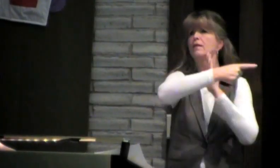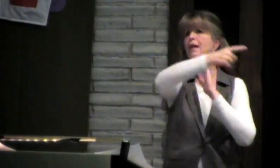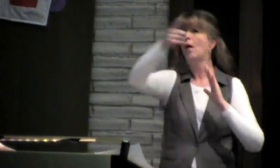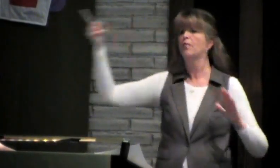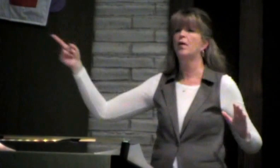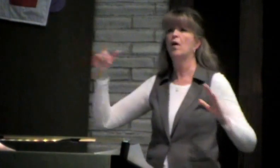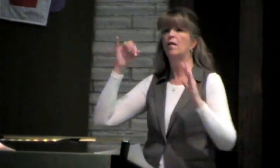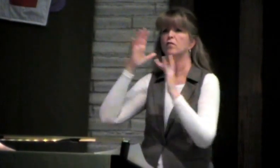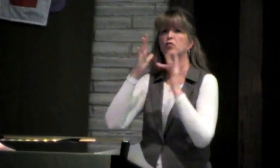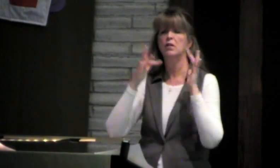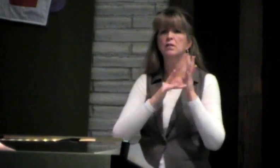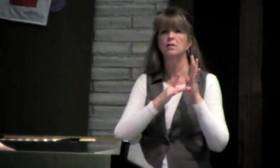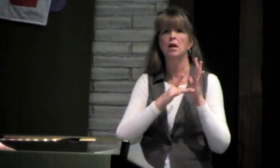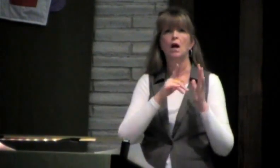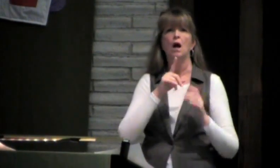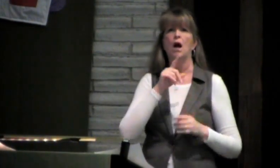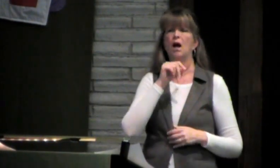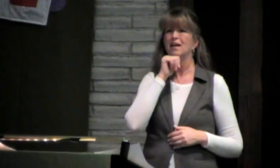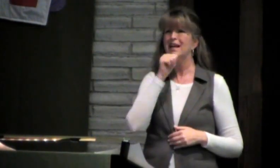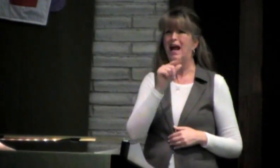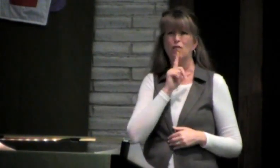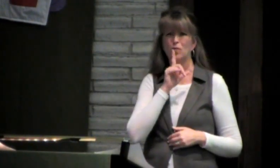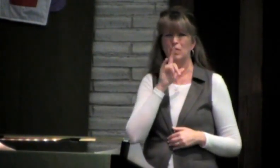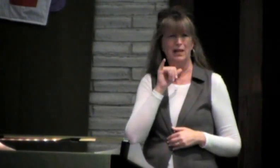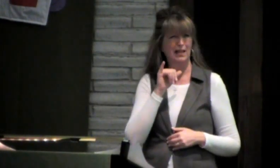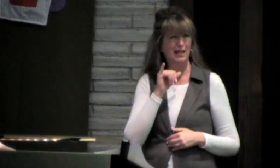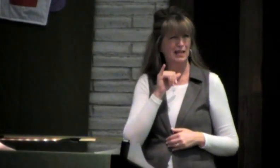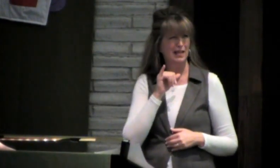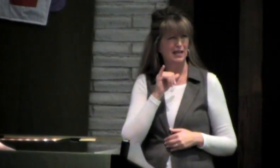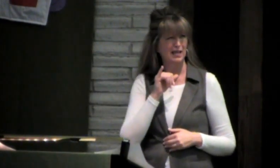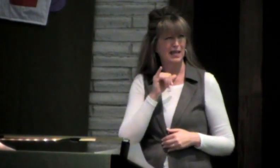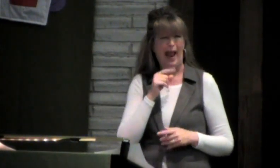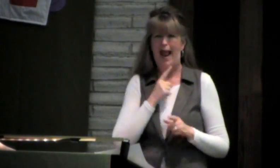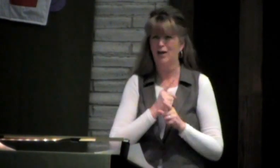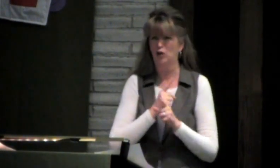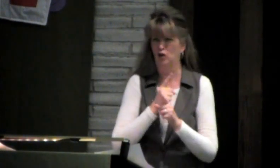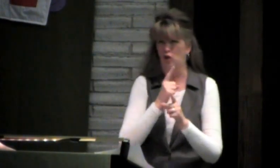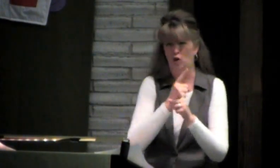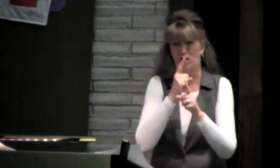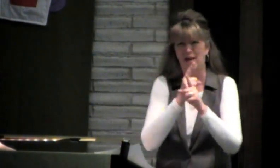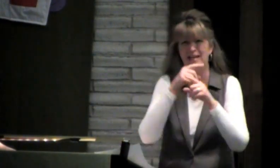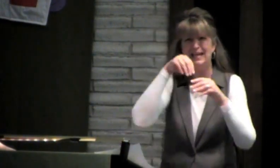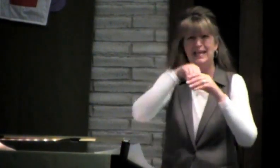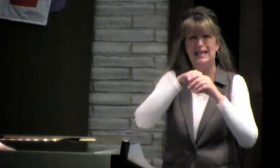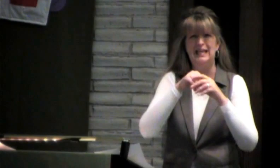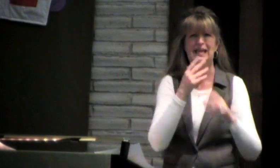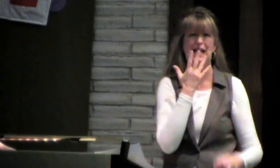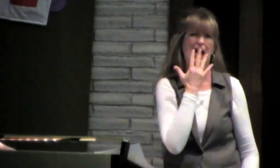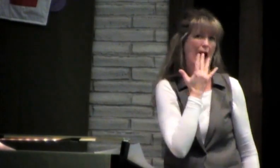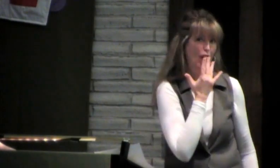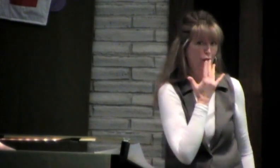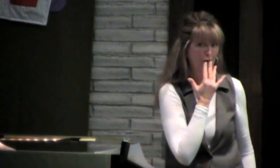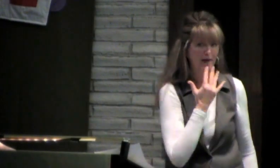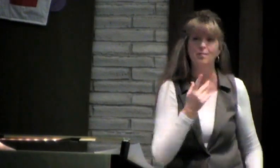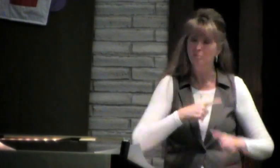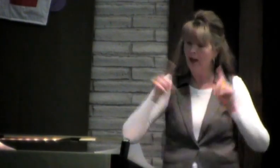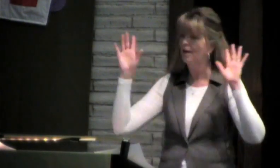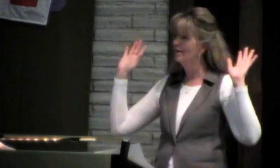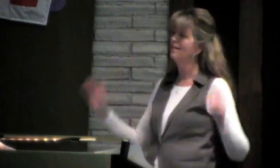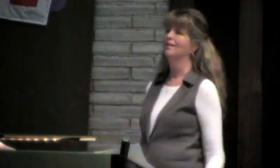And many artists out there who have drawn Jesus aren't really very accurate in skin